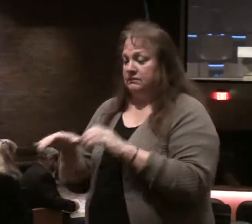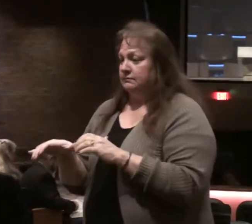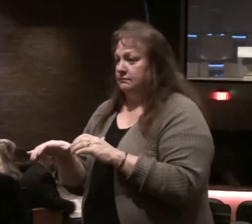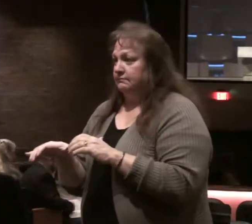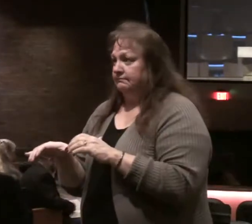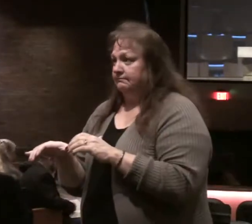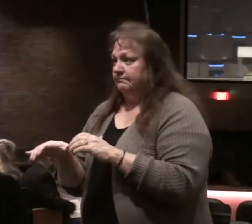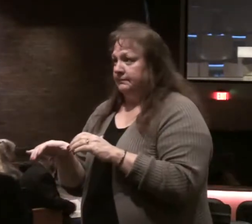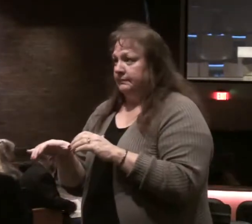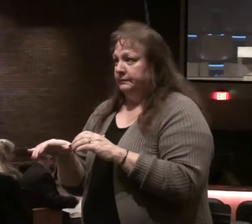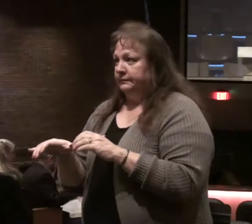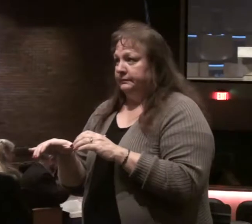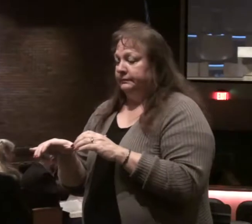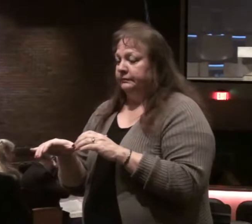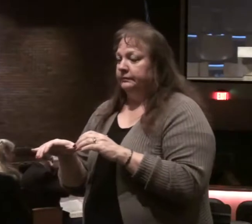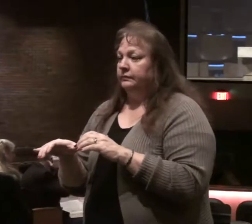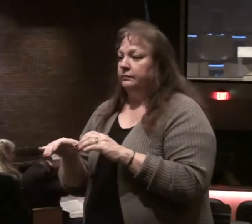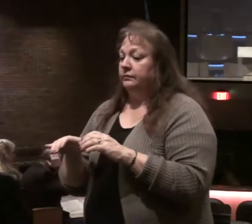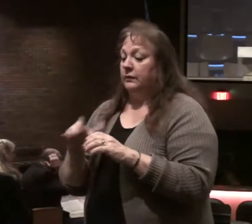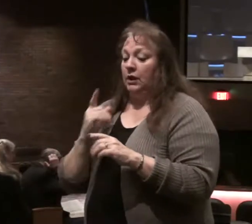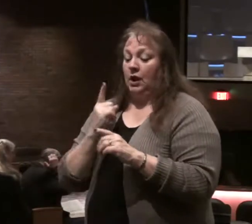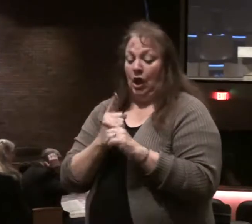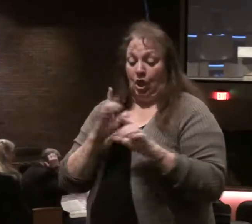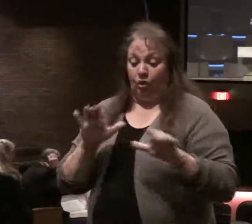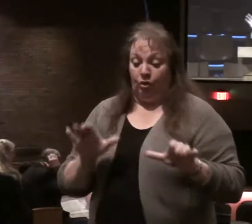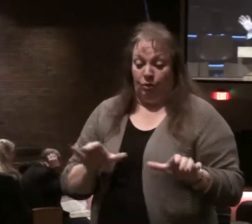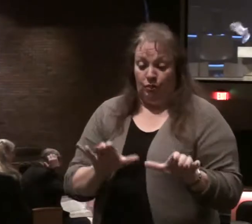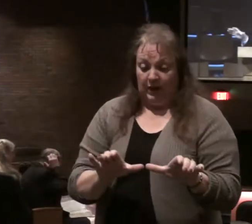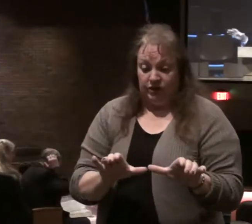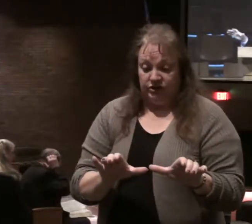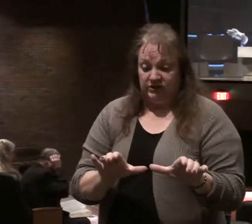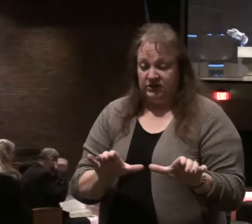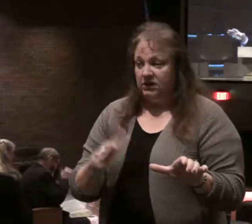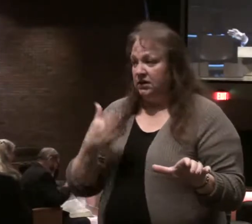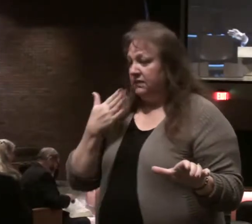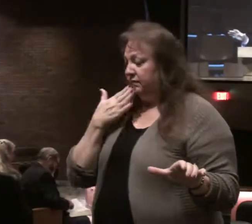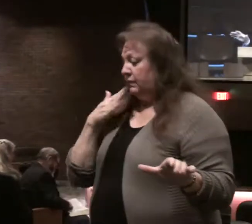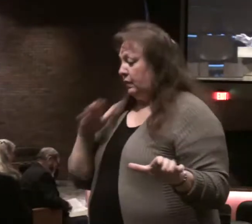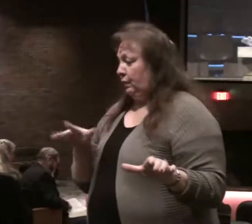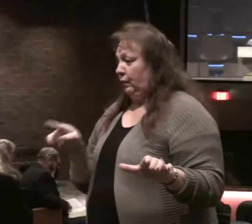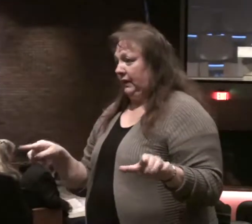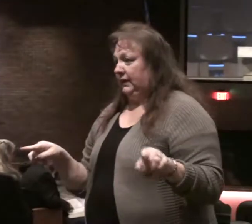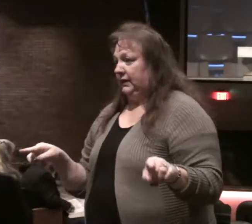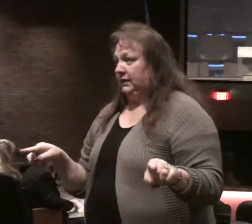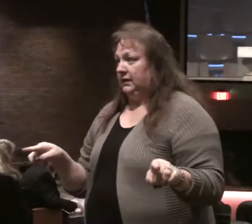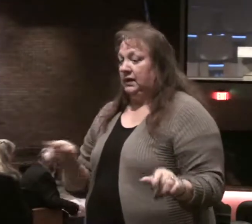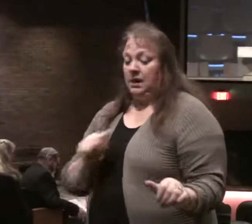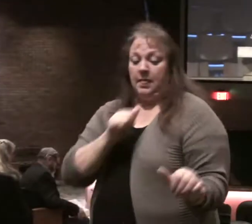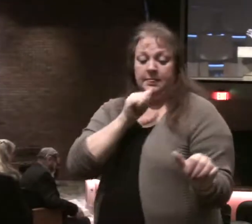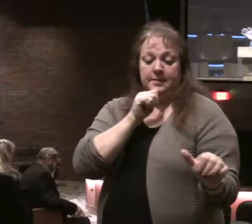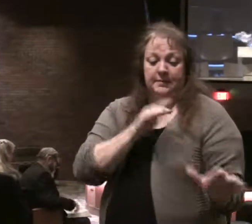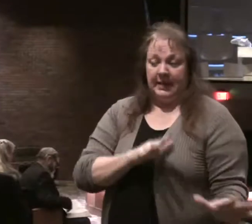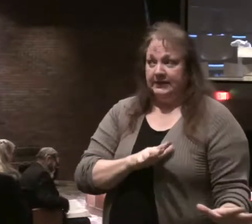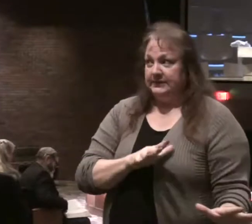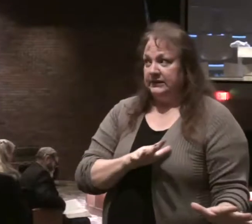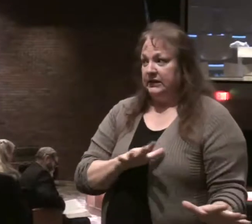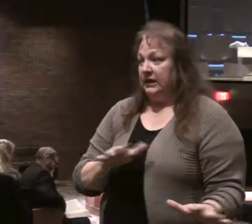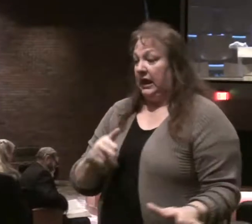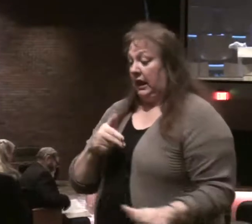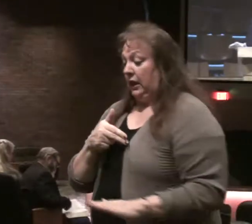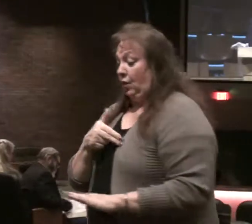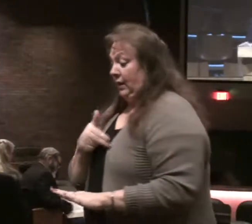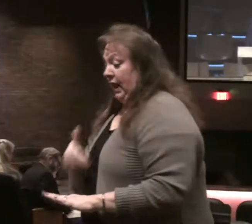It lays out the righteous and the wicked, the blessed and the doomed.